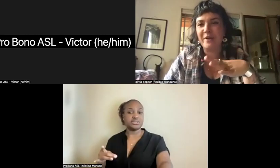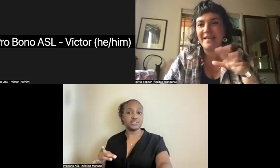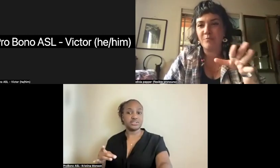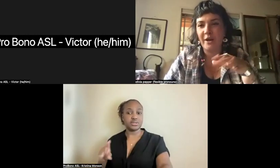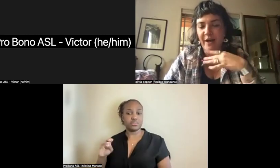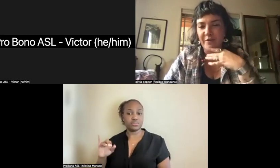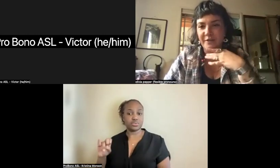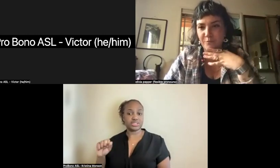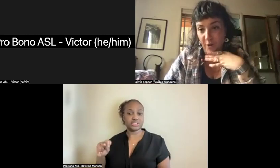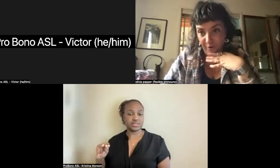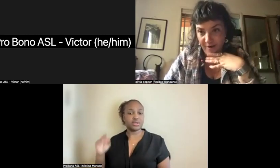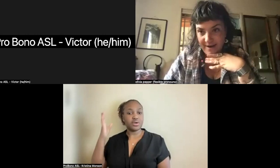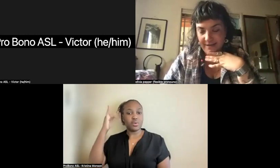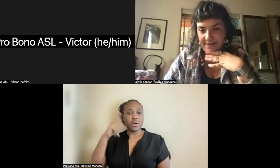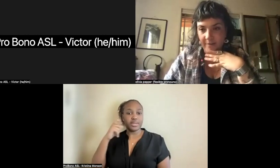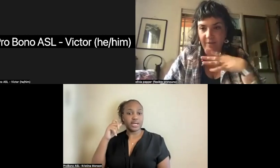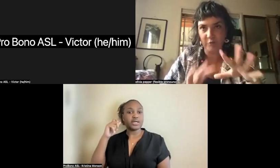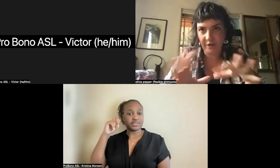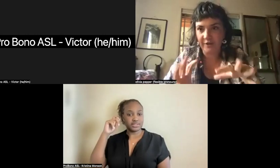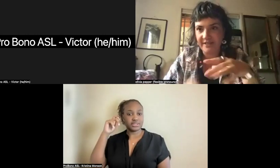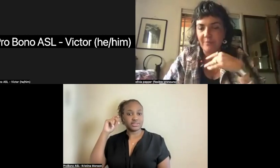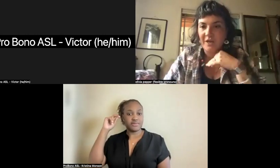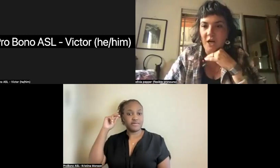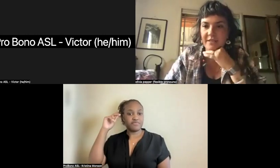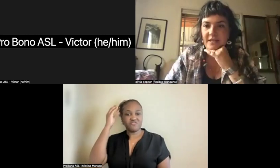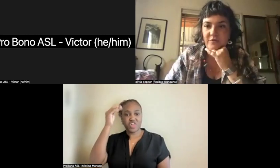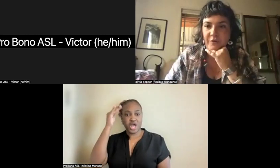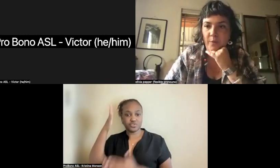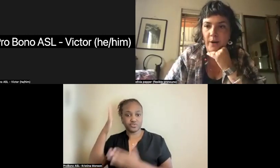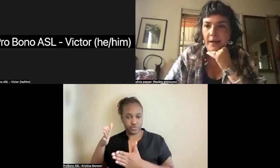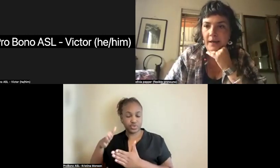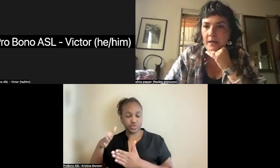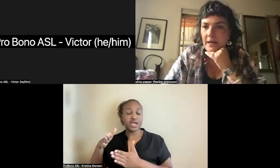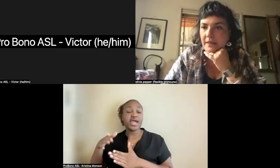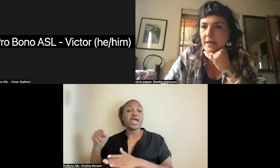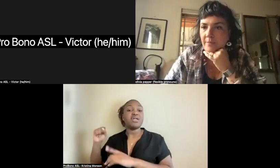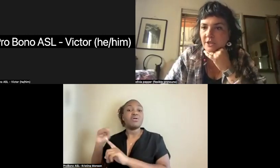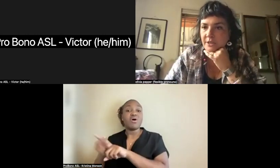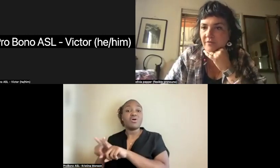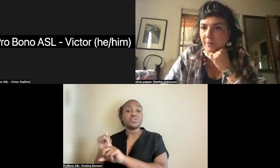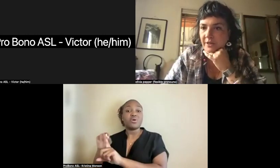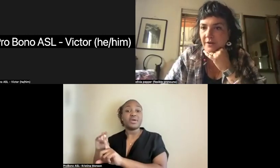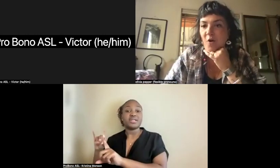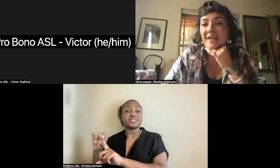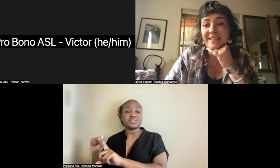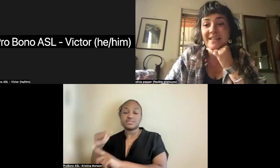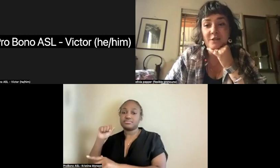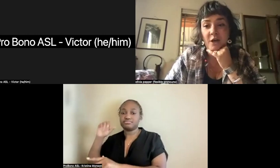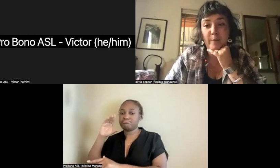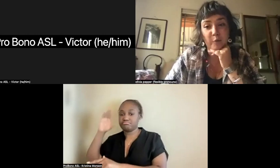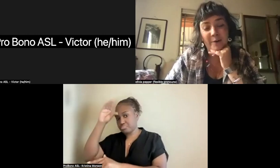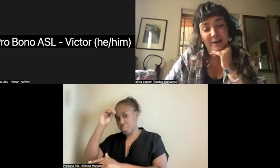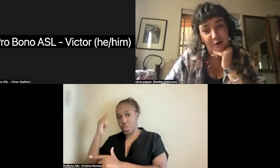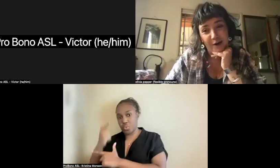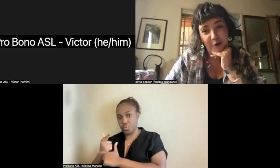about him, but he's Moina Mathers's brother, um, and really create some of the context for their work. I think I mentioned everybody there. Oh, I didn't get to